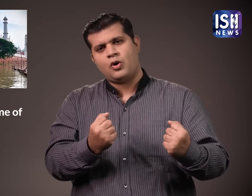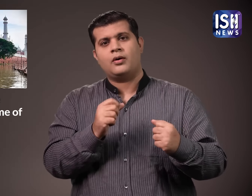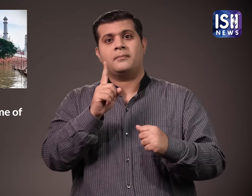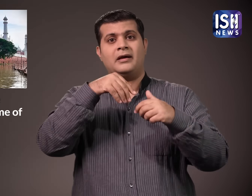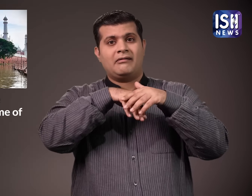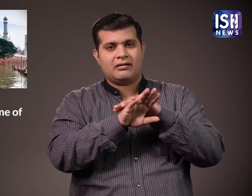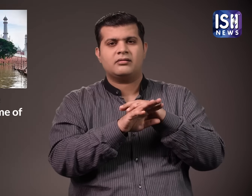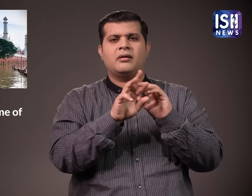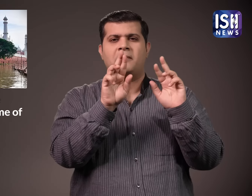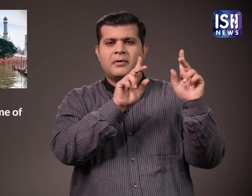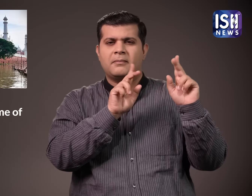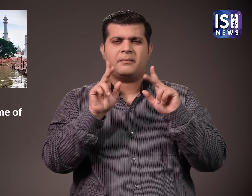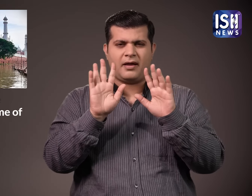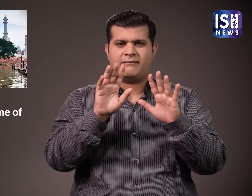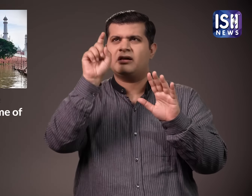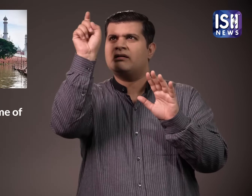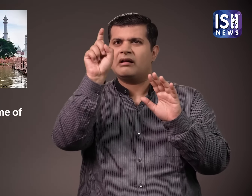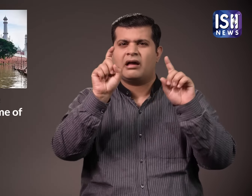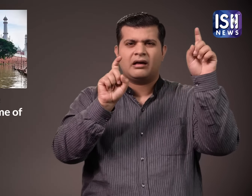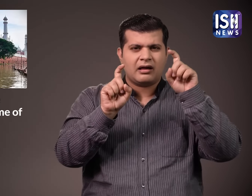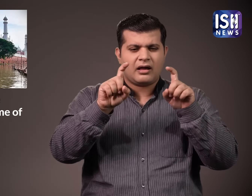There are just cracks in the dome which will be repaired.